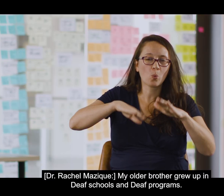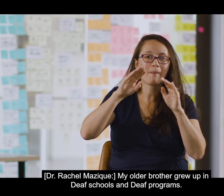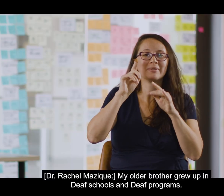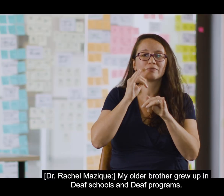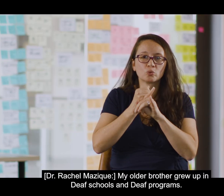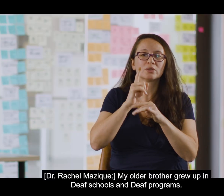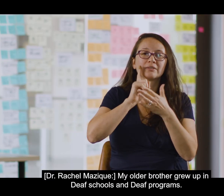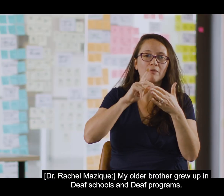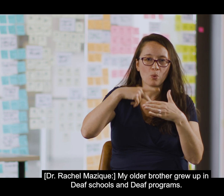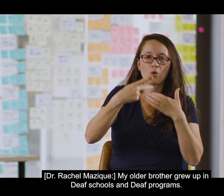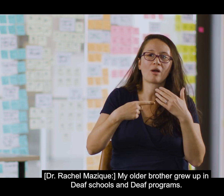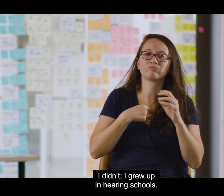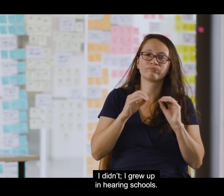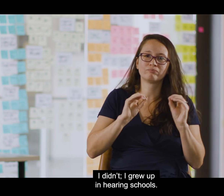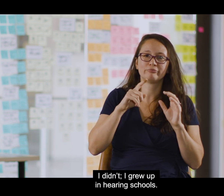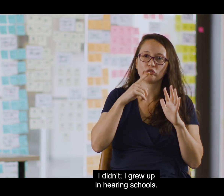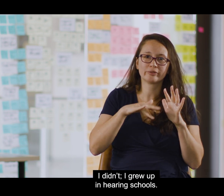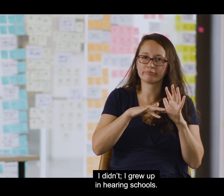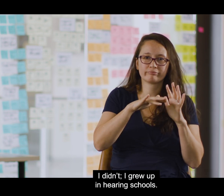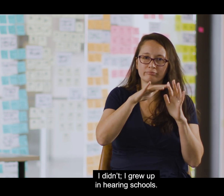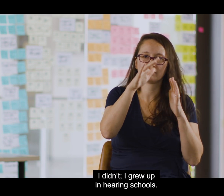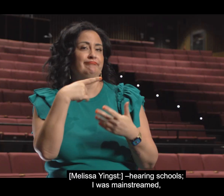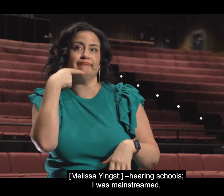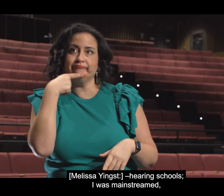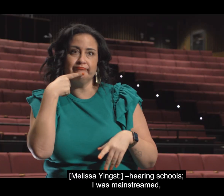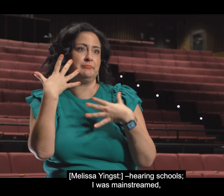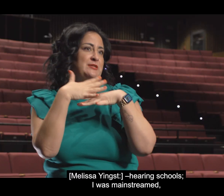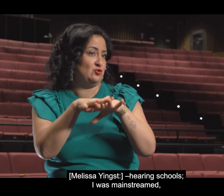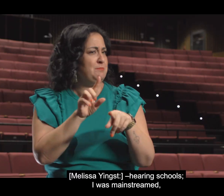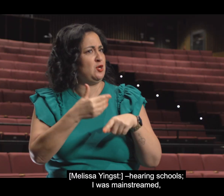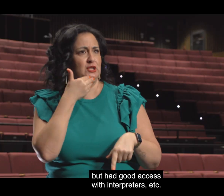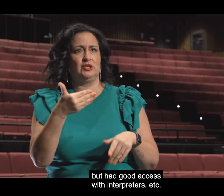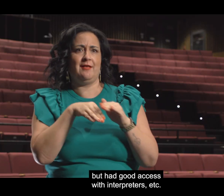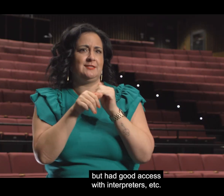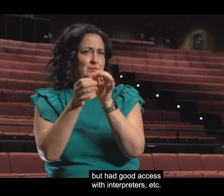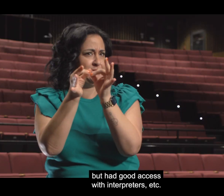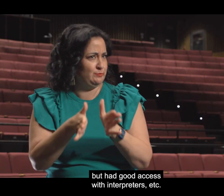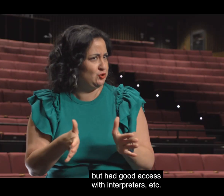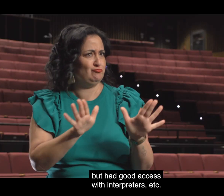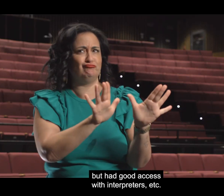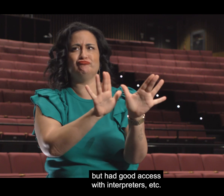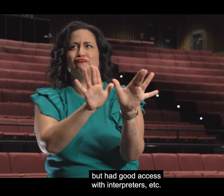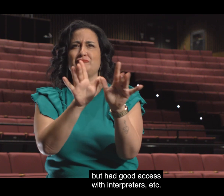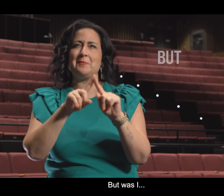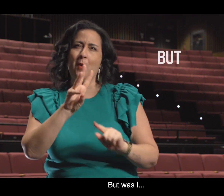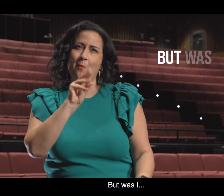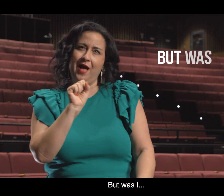schools and deaf programs. I didn't. I grew up in hearing schools. Hearing schools, I was mainstreamed, but had good access with interpreters, etc.